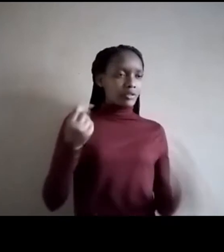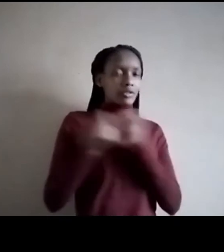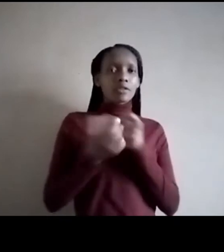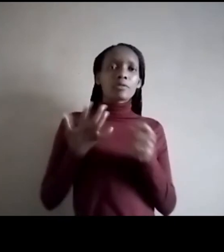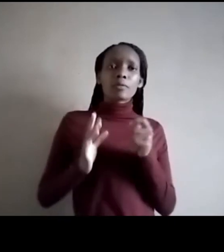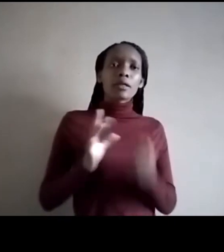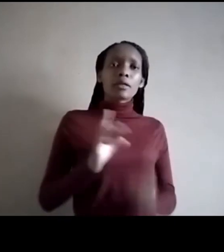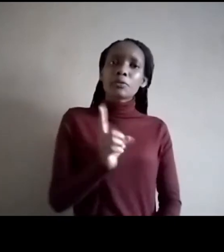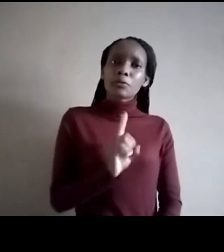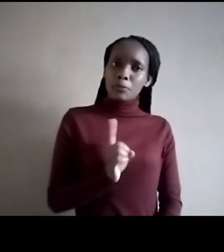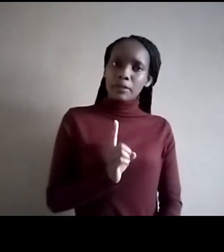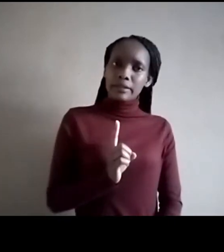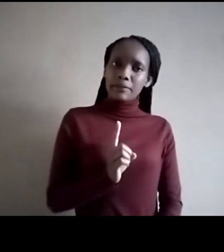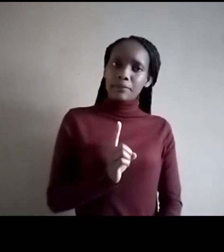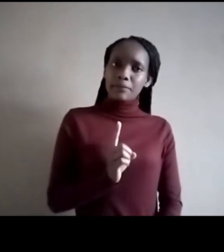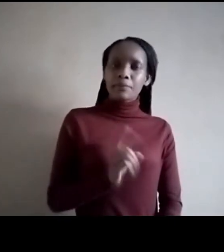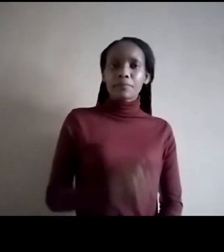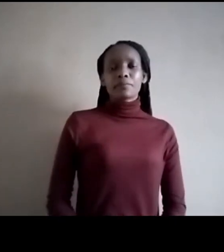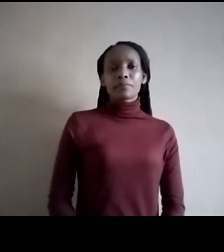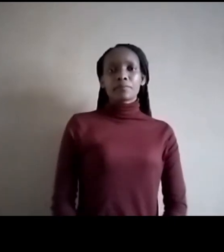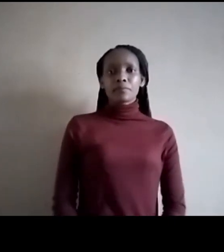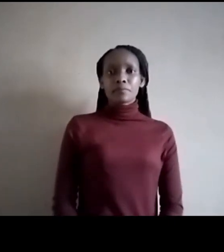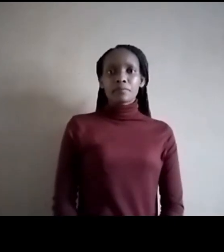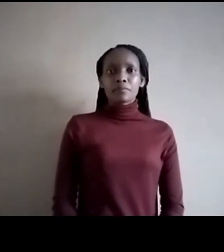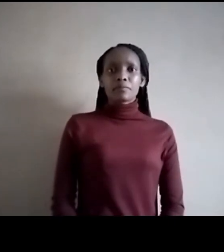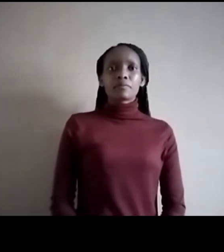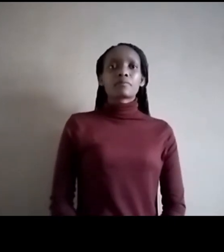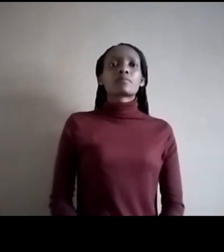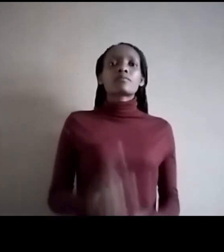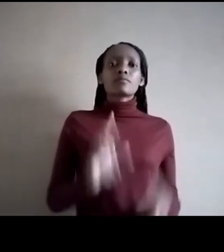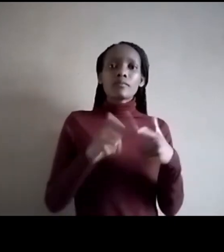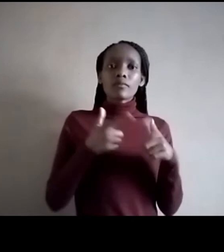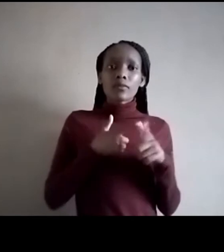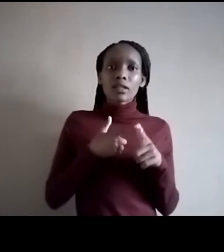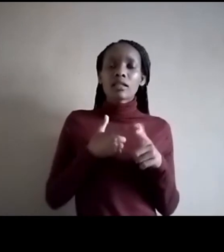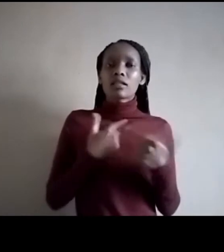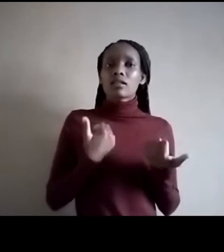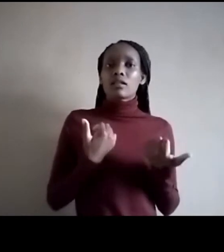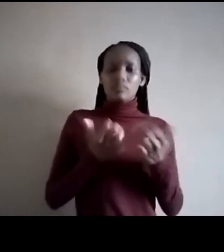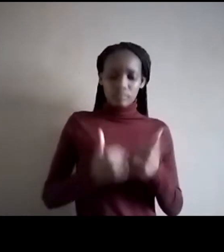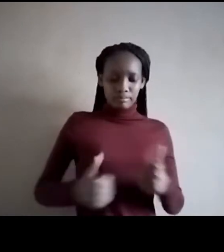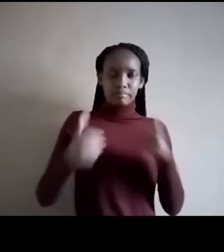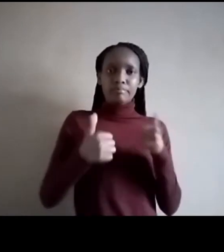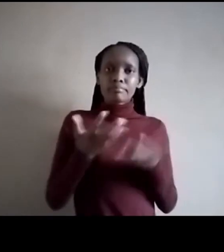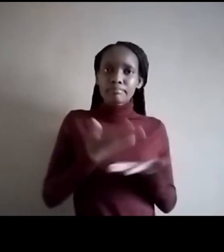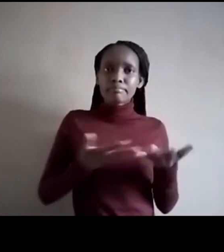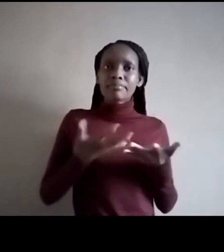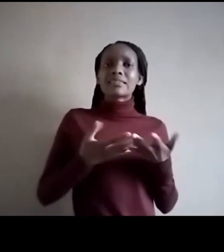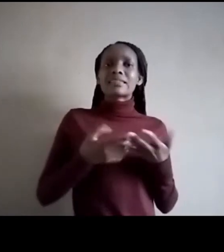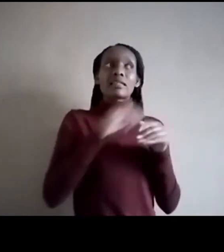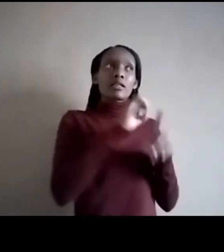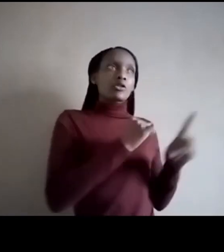far as our circumstances are concerned. Then sit down to table all of these stereotypes that society, as I say, has